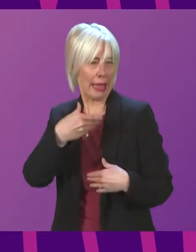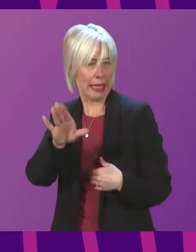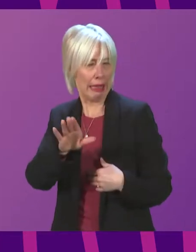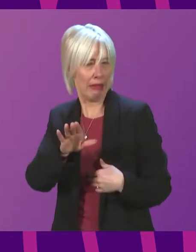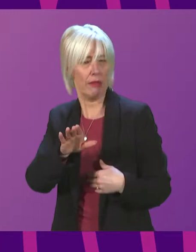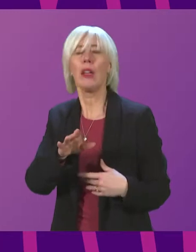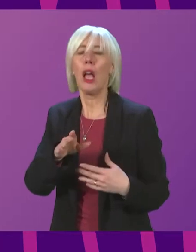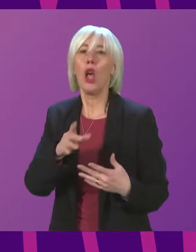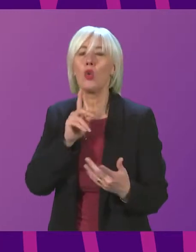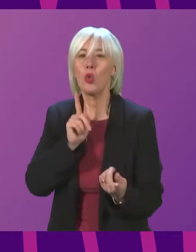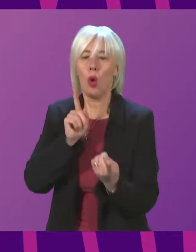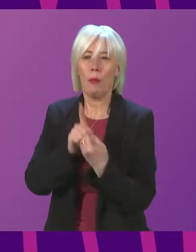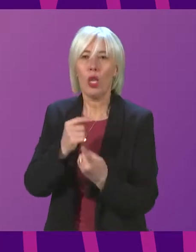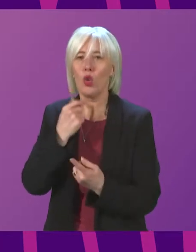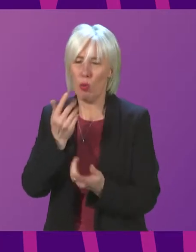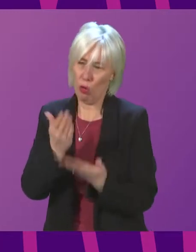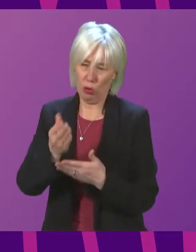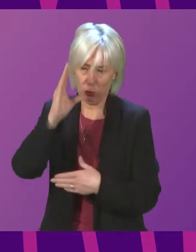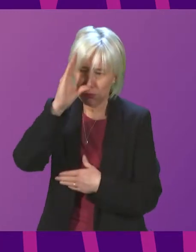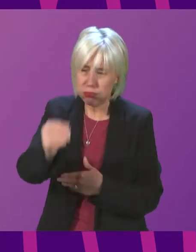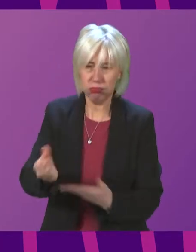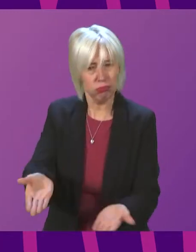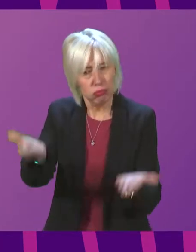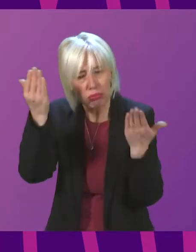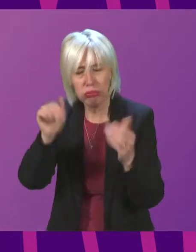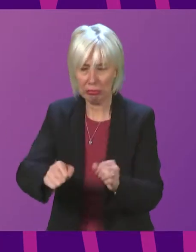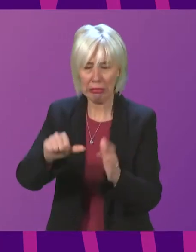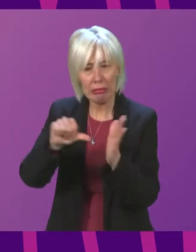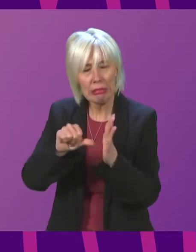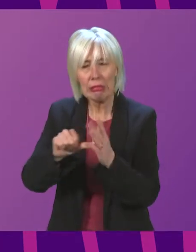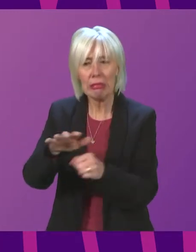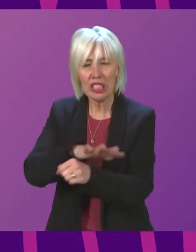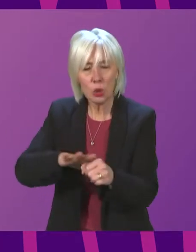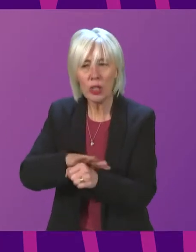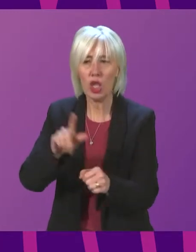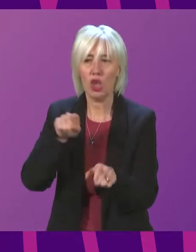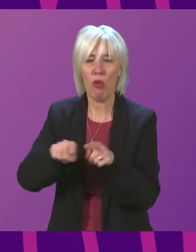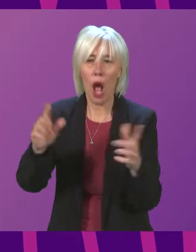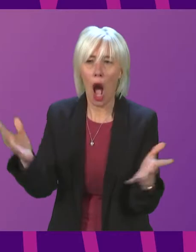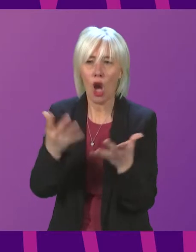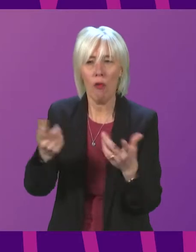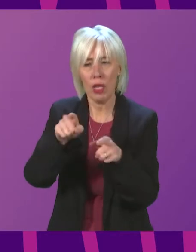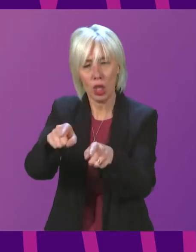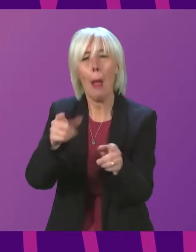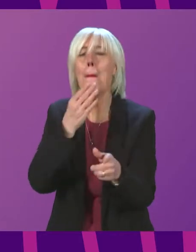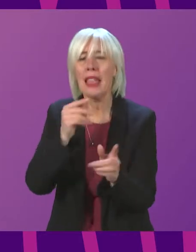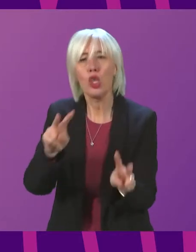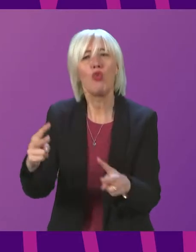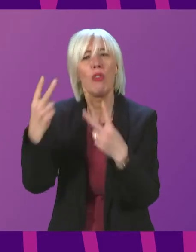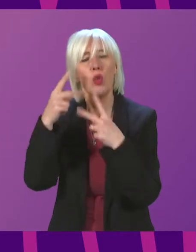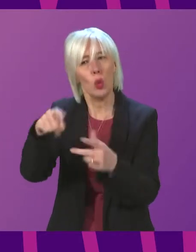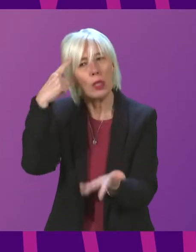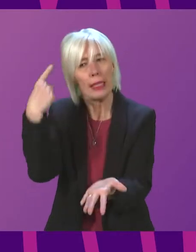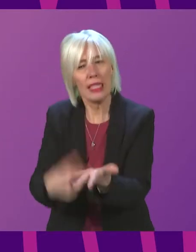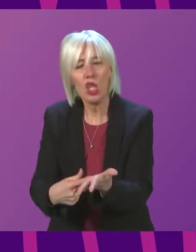from the company tomorrow to impress on the importance of the situation and to encourage them to review the decision and